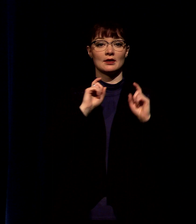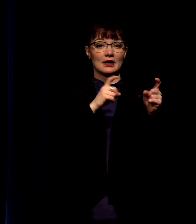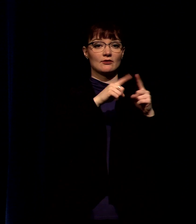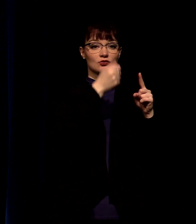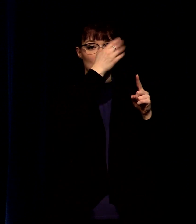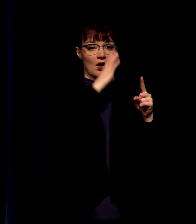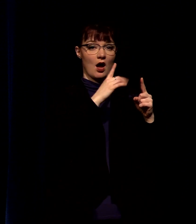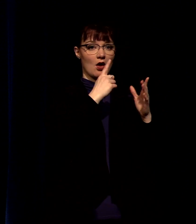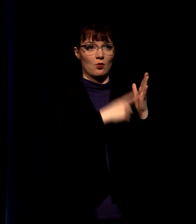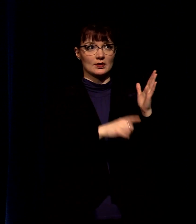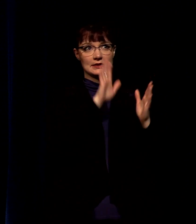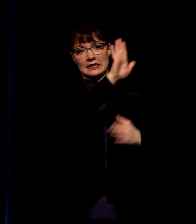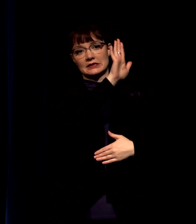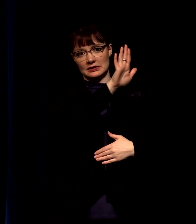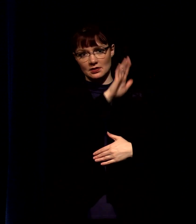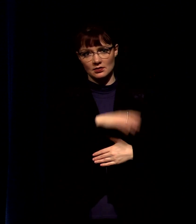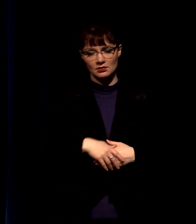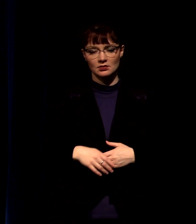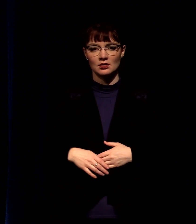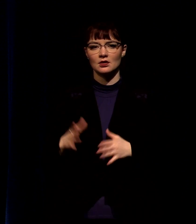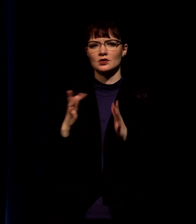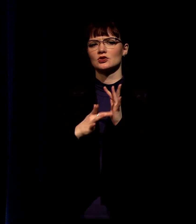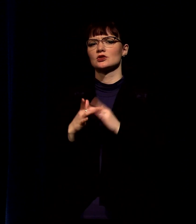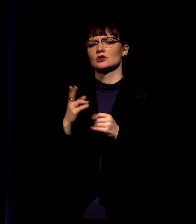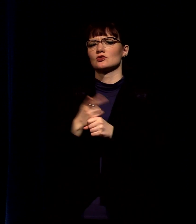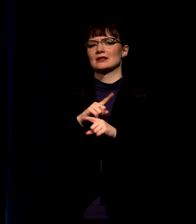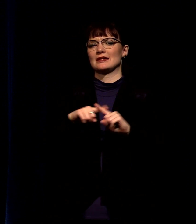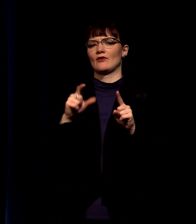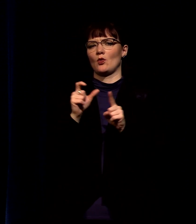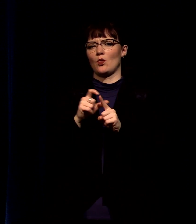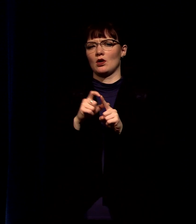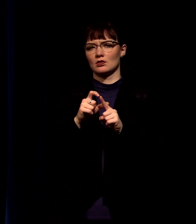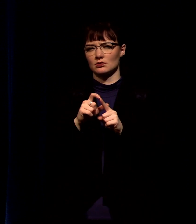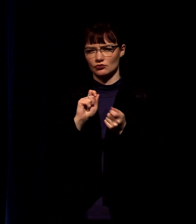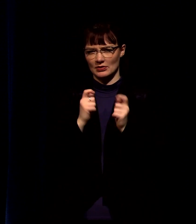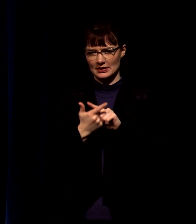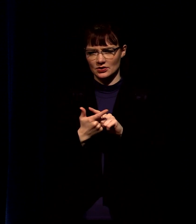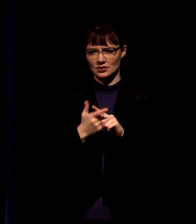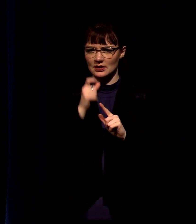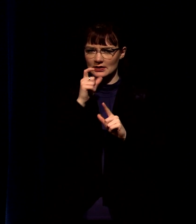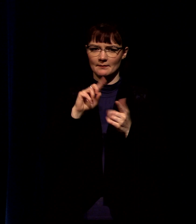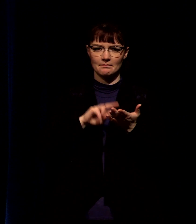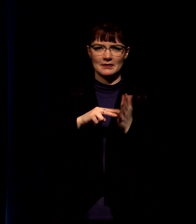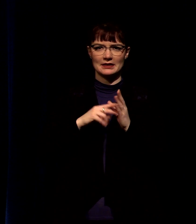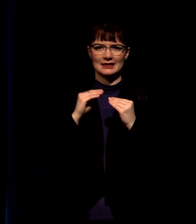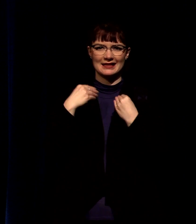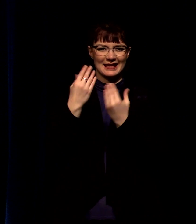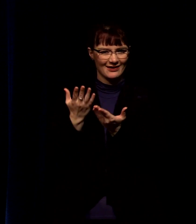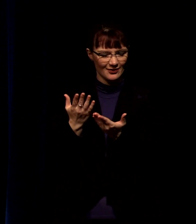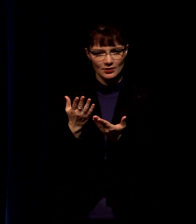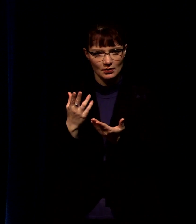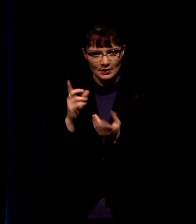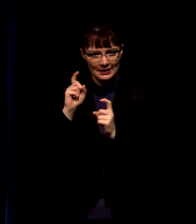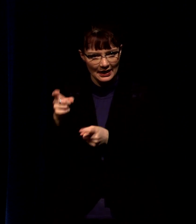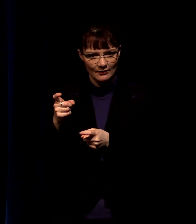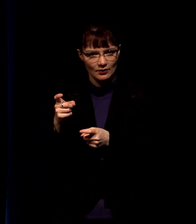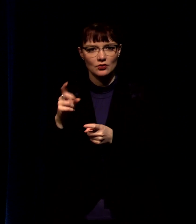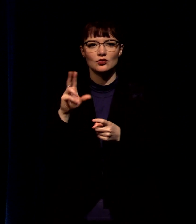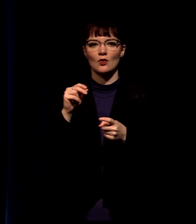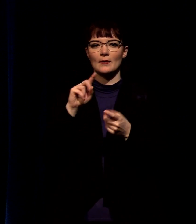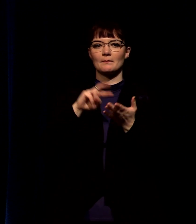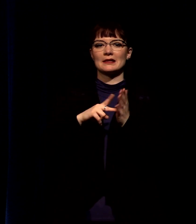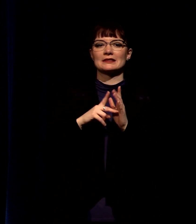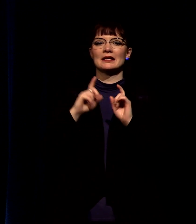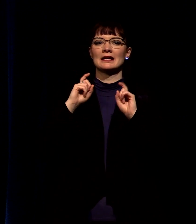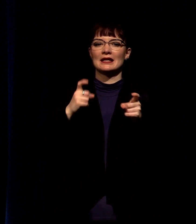and give to god what belongs to god but jesus uses a different word that doesn't necessarily mean give it means give back